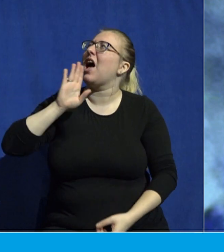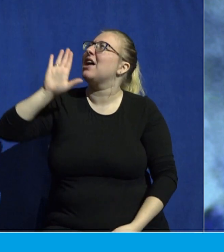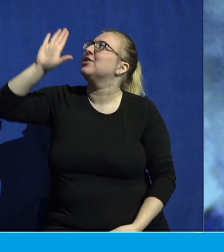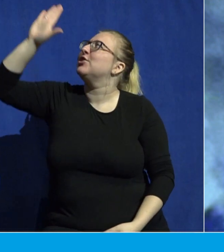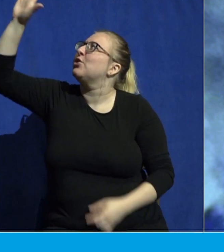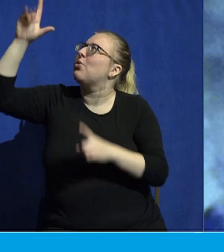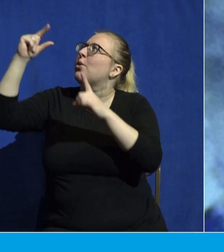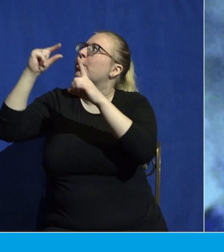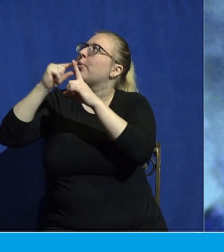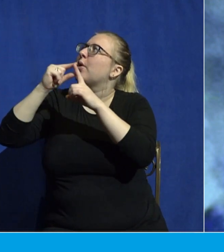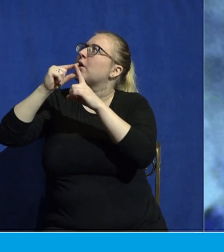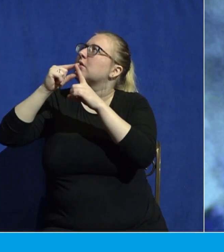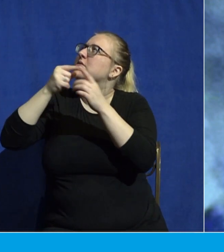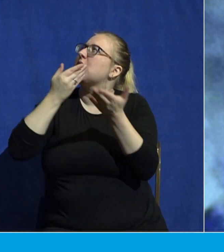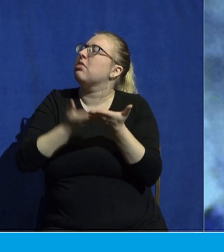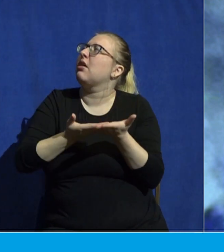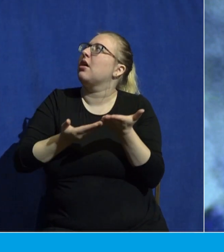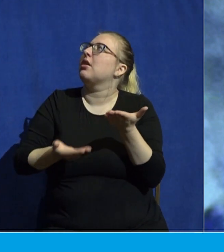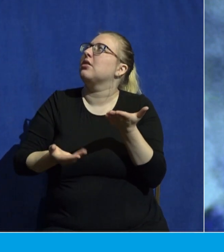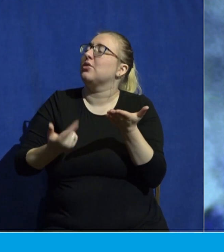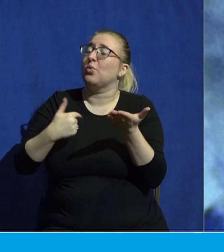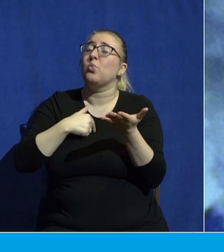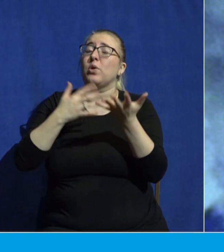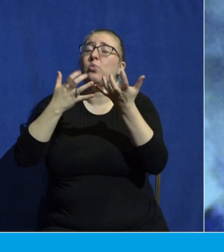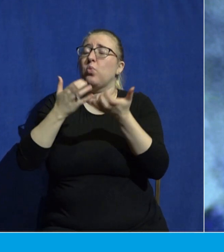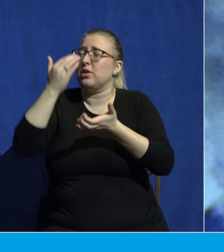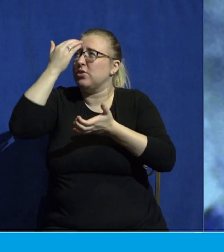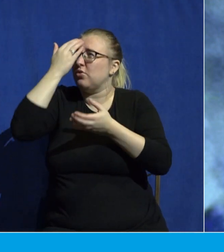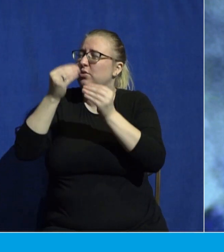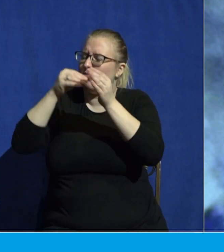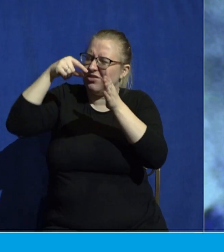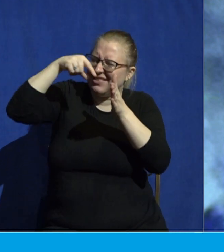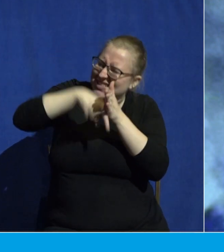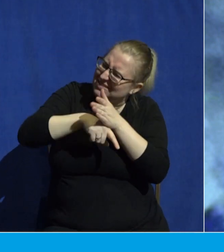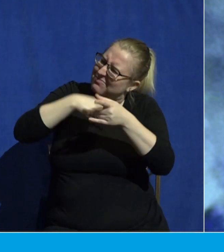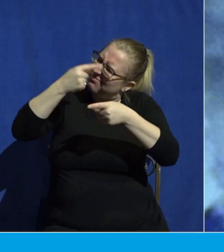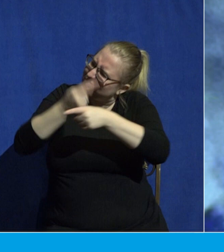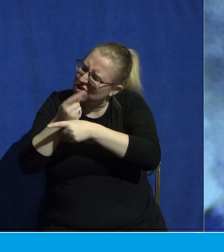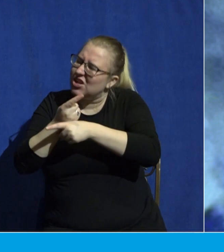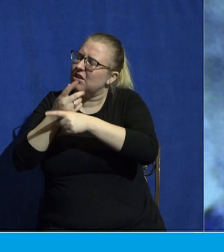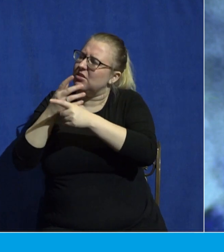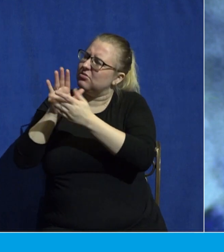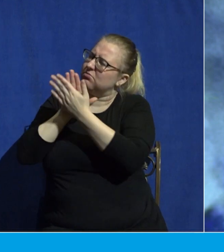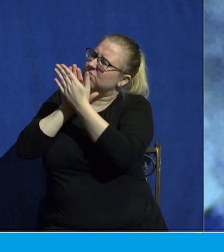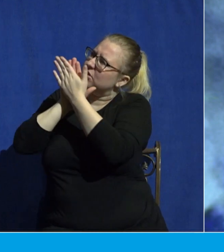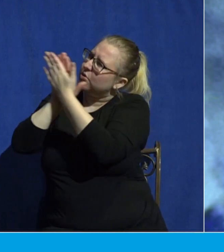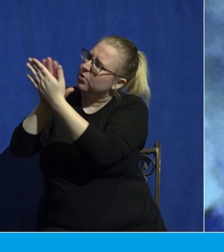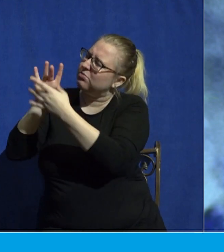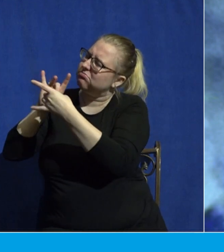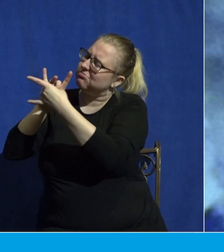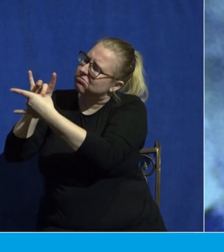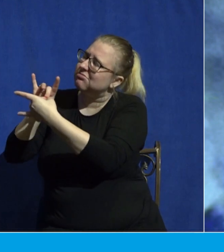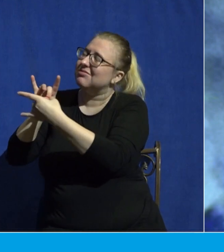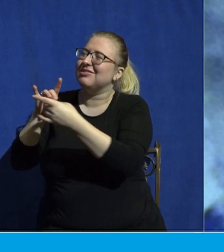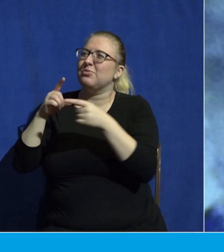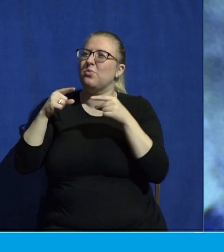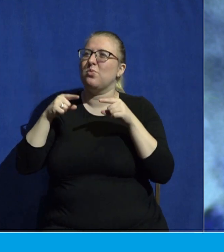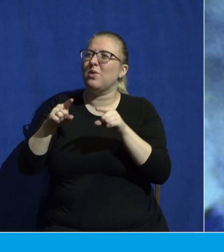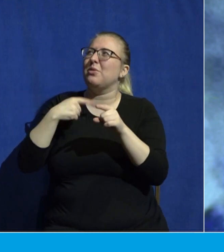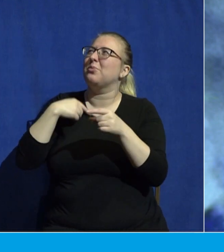And we want to know you more deeply and more accurately and more intimately as we consider this verse today. Would you pour out your